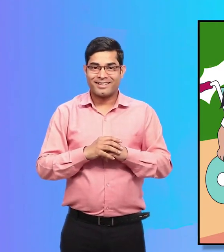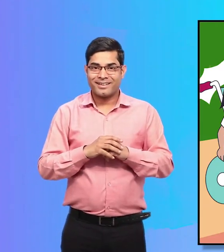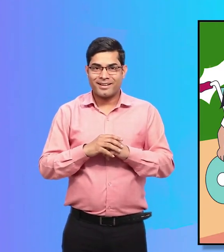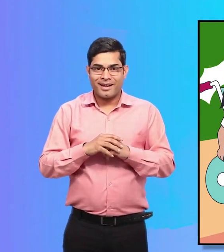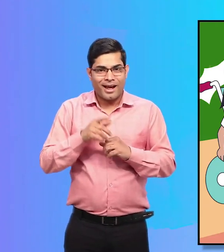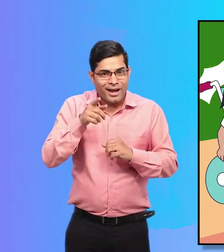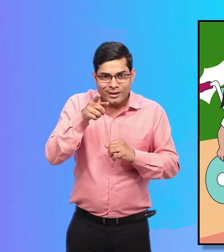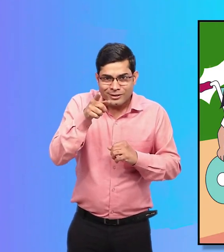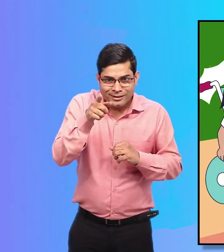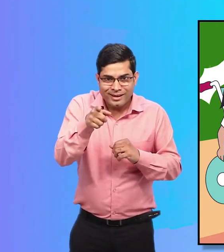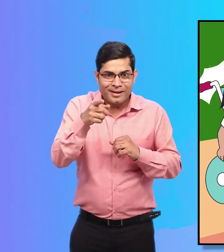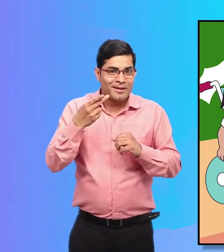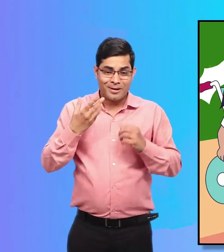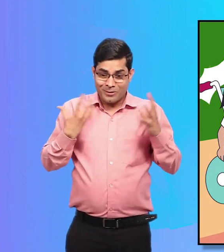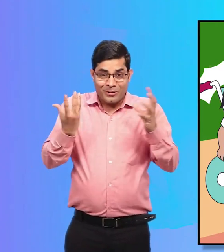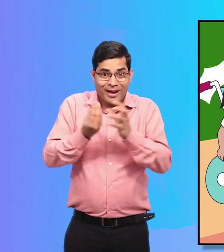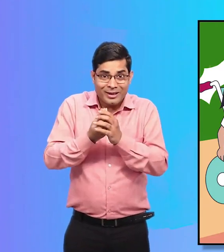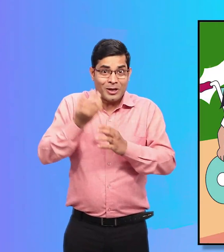Don't you know that our new bus